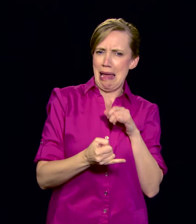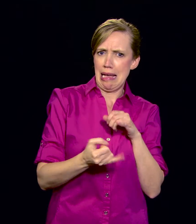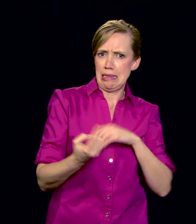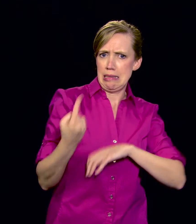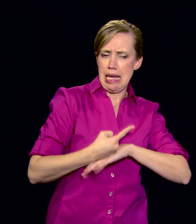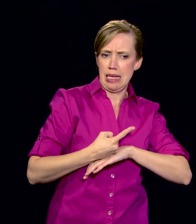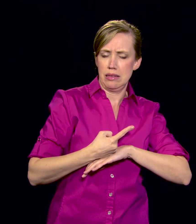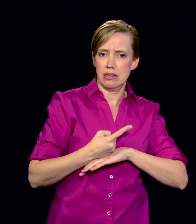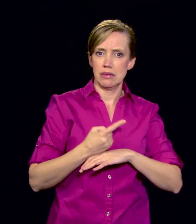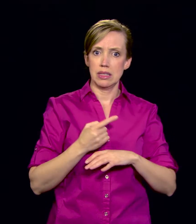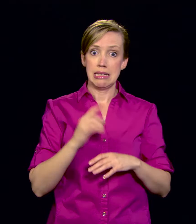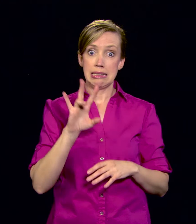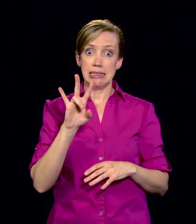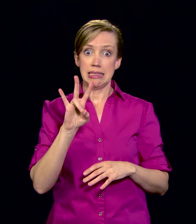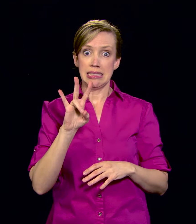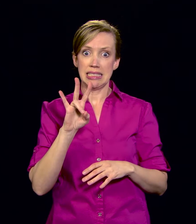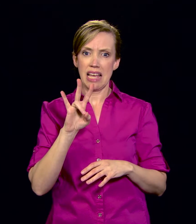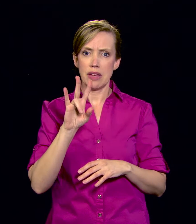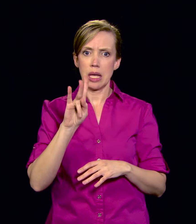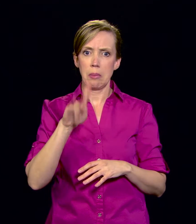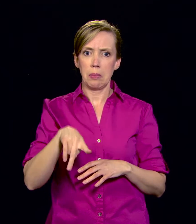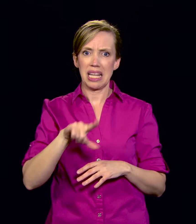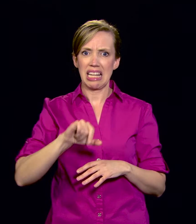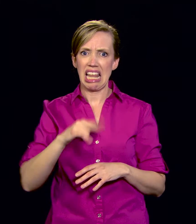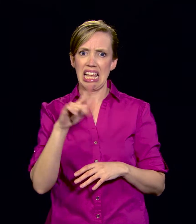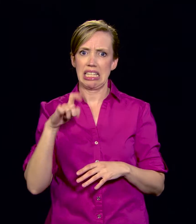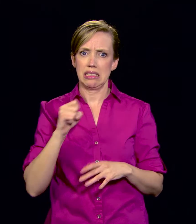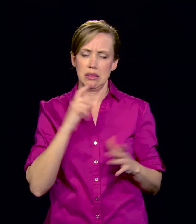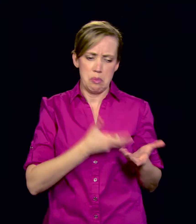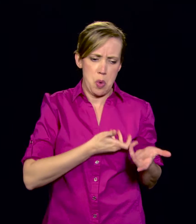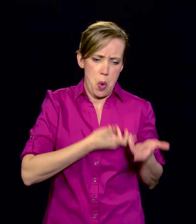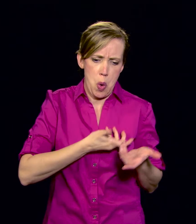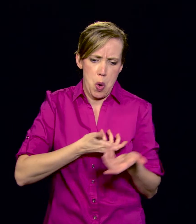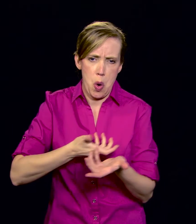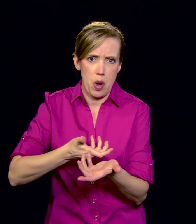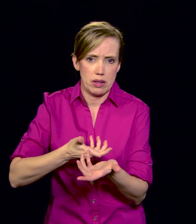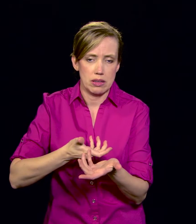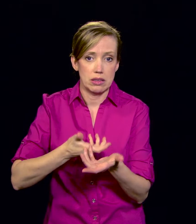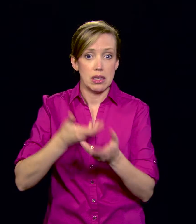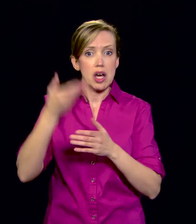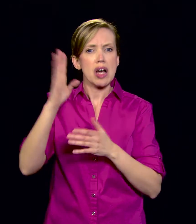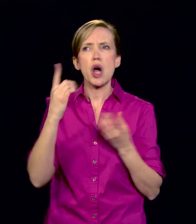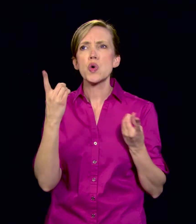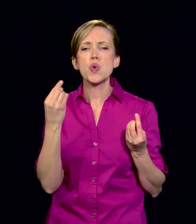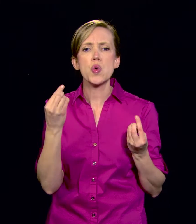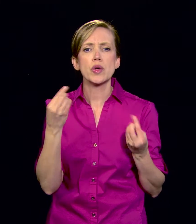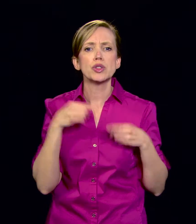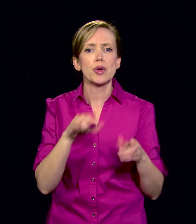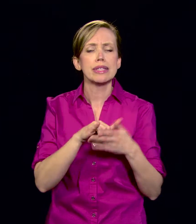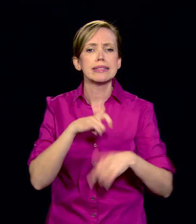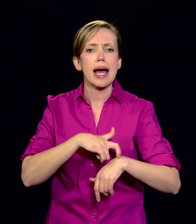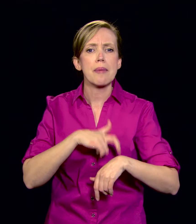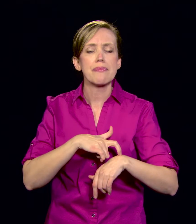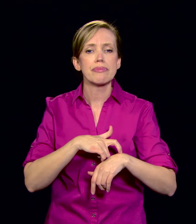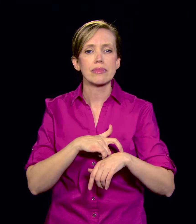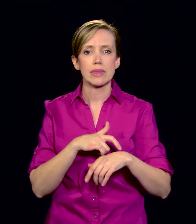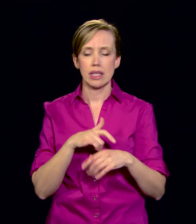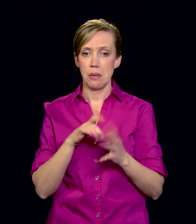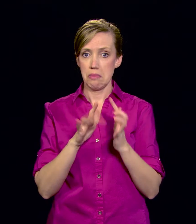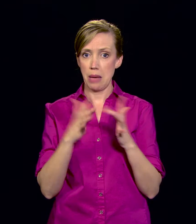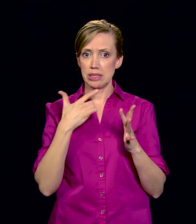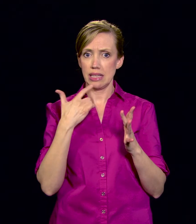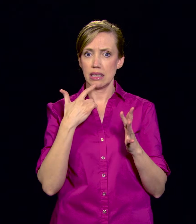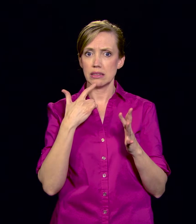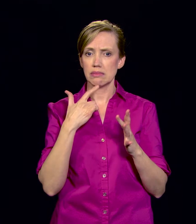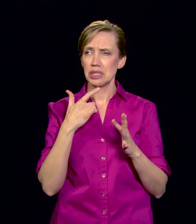poured out, and it's a time of anguish for the world. And what does the Bible say God is doing? Revelation 16, verse 7, Even so, Lord